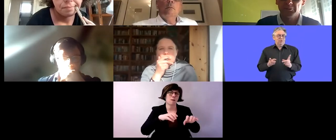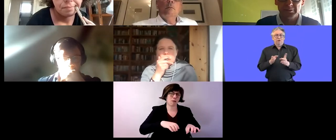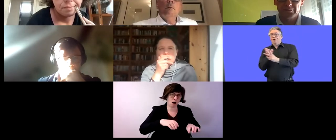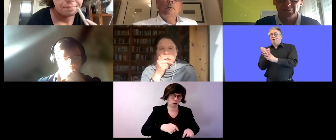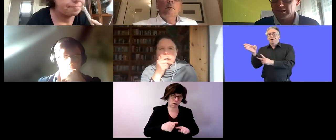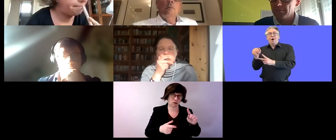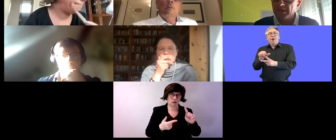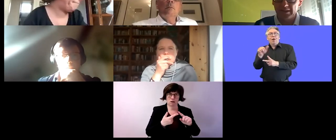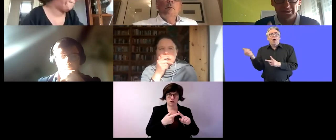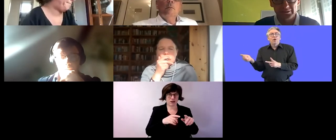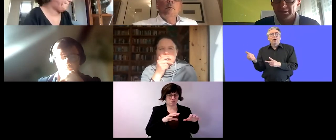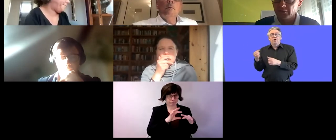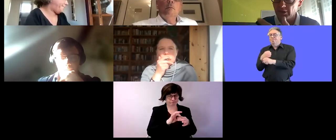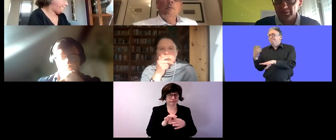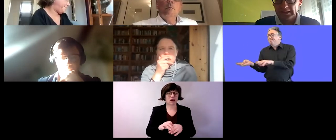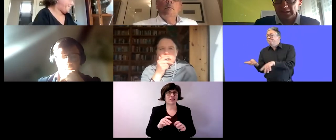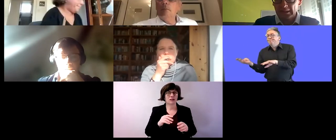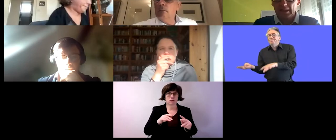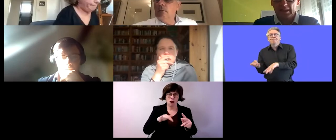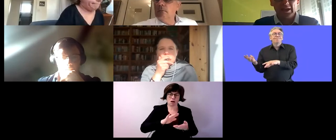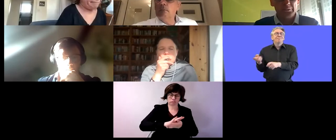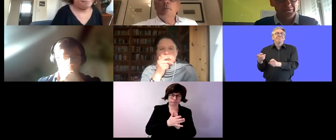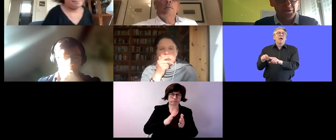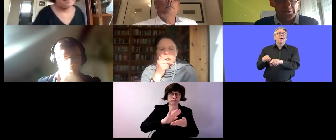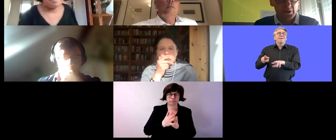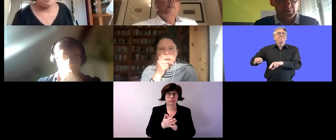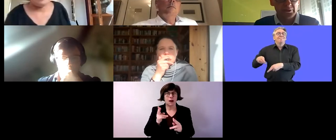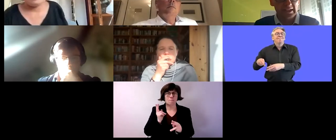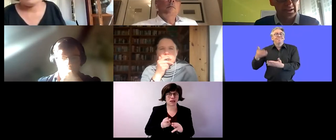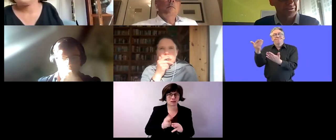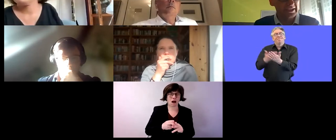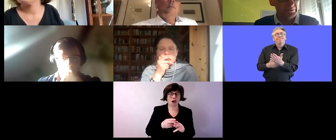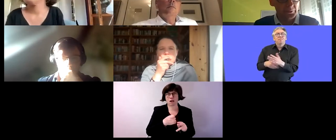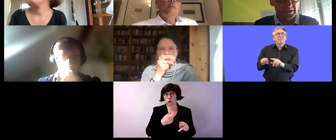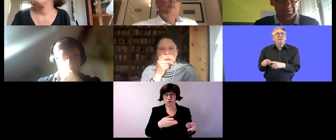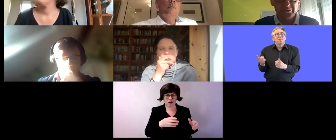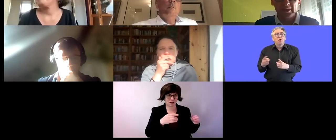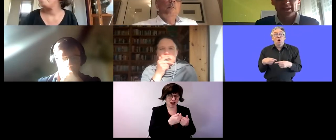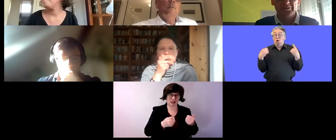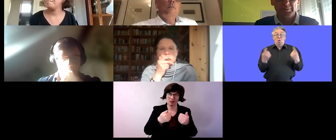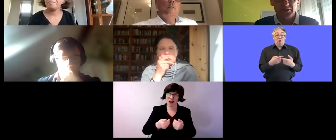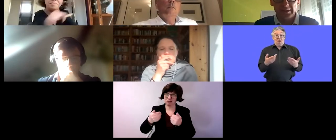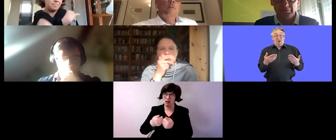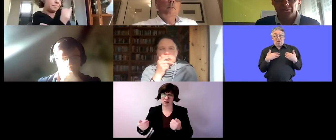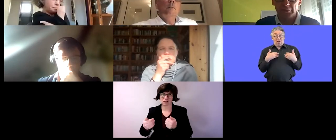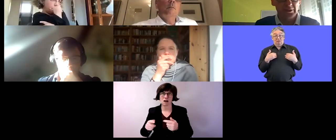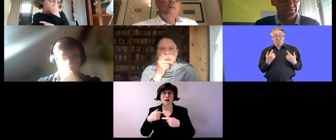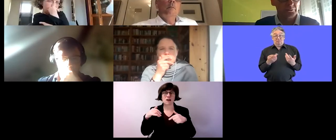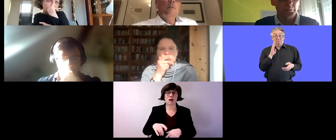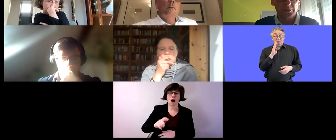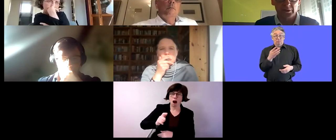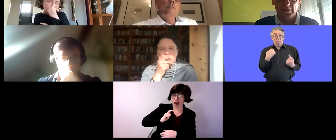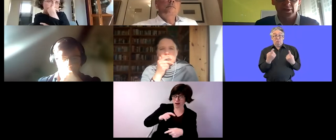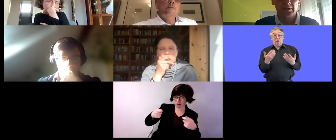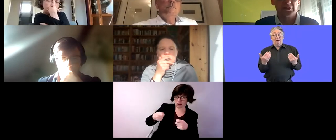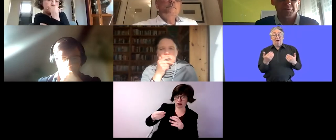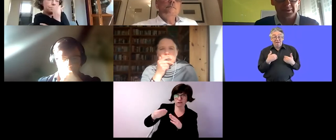labor agreements in the metal sector and so on and we have our own collective labor agreements especially for custom